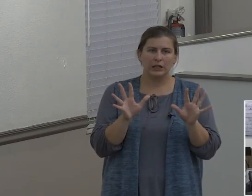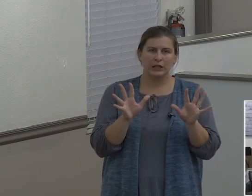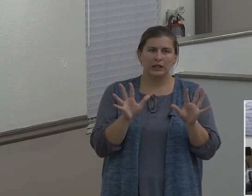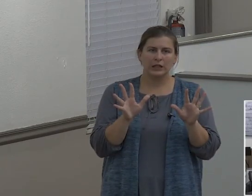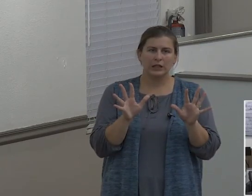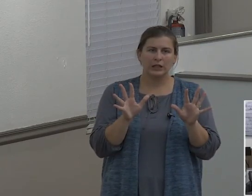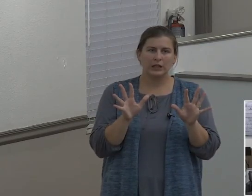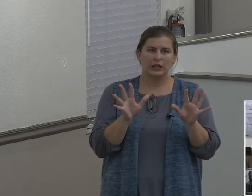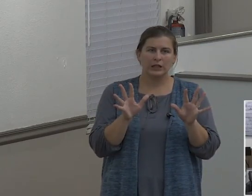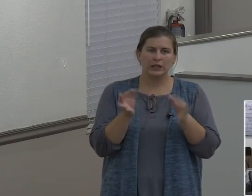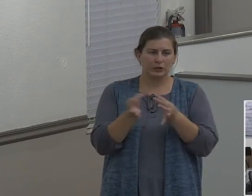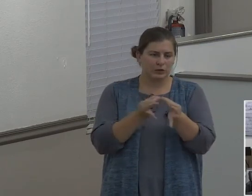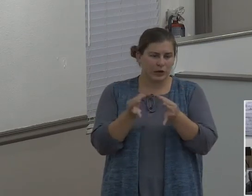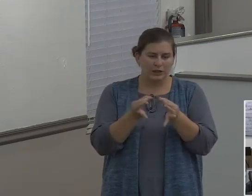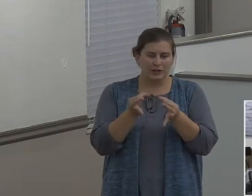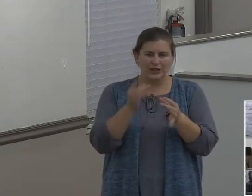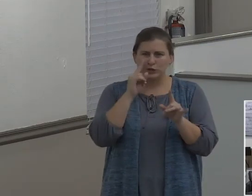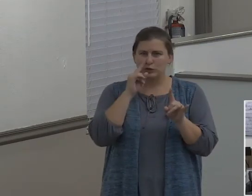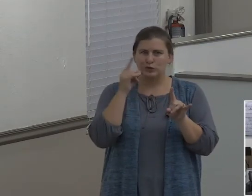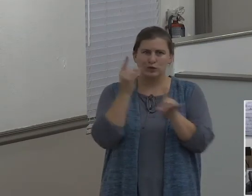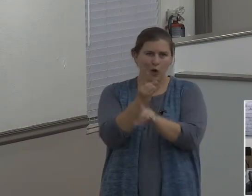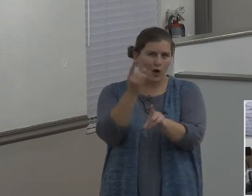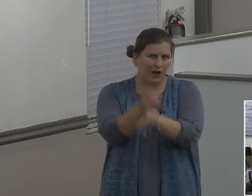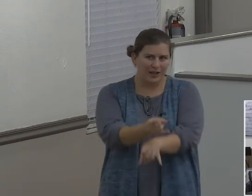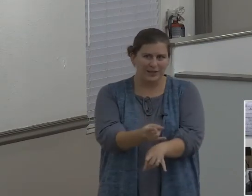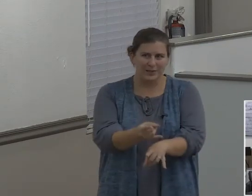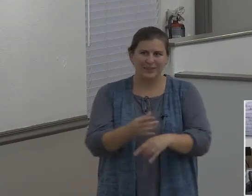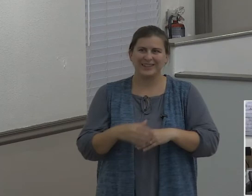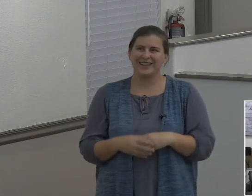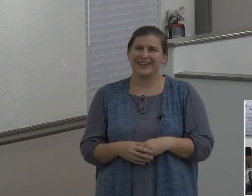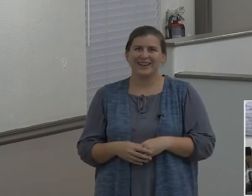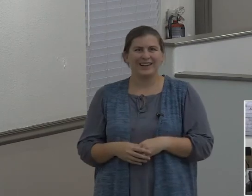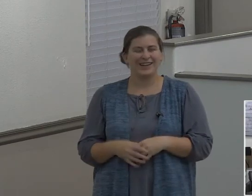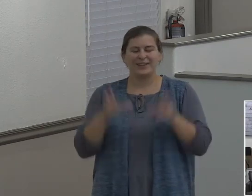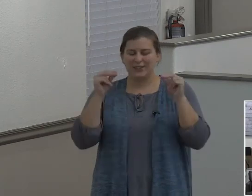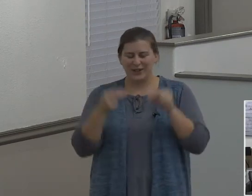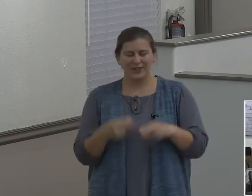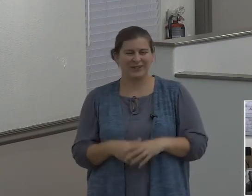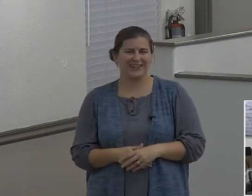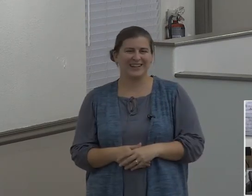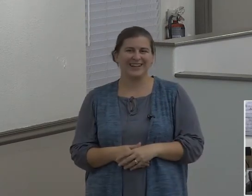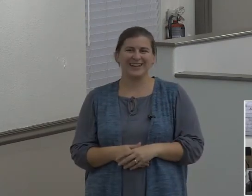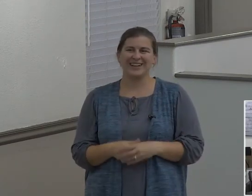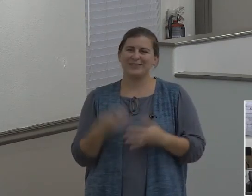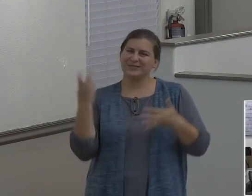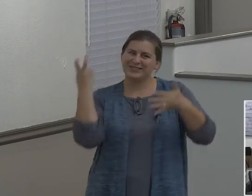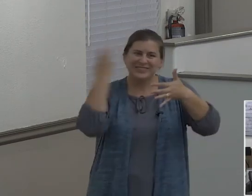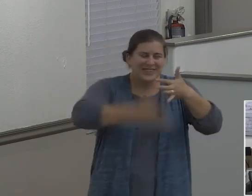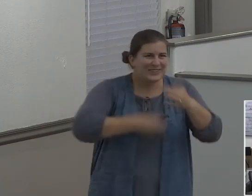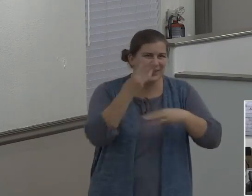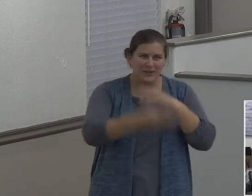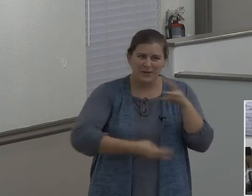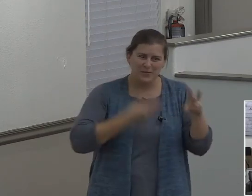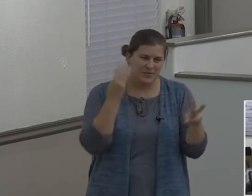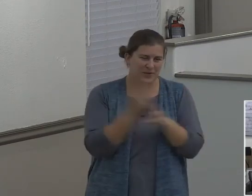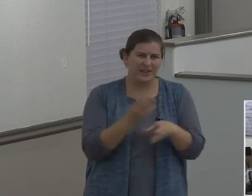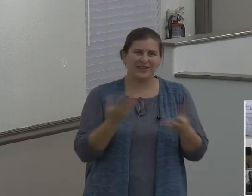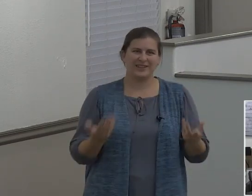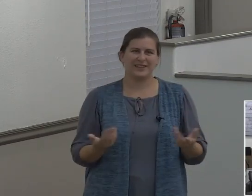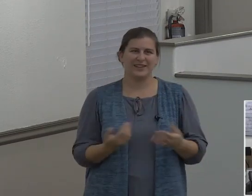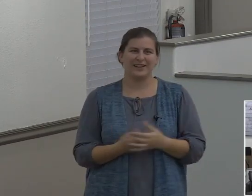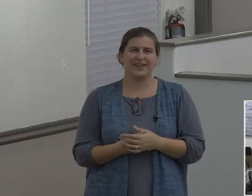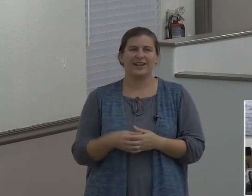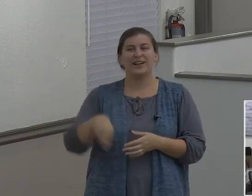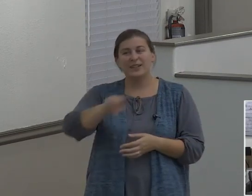No. They were completely immersed in the world. Do you know what happens to Christian